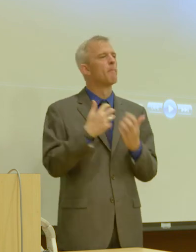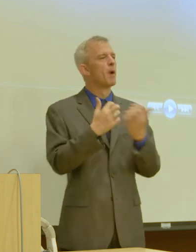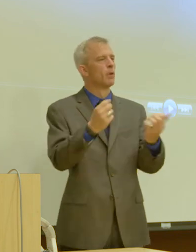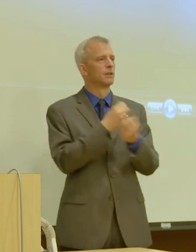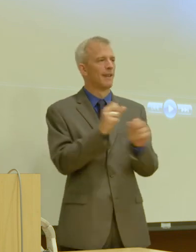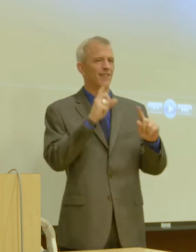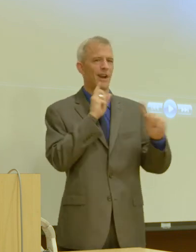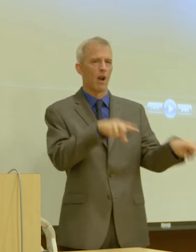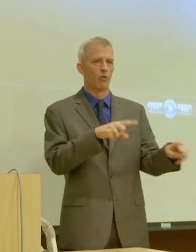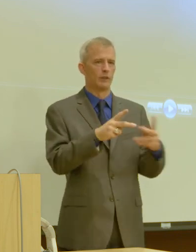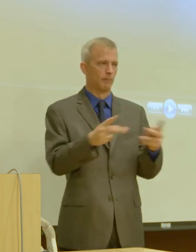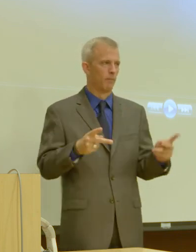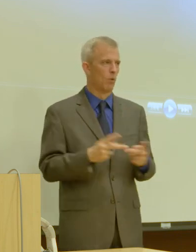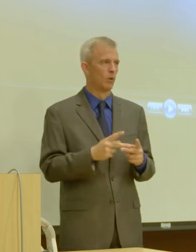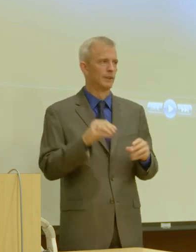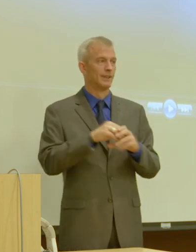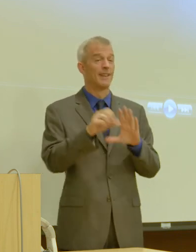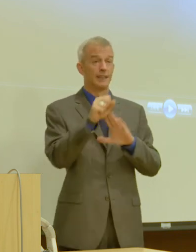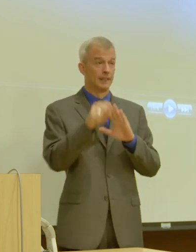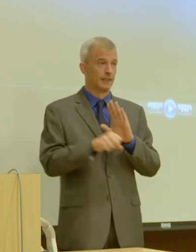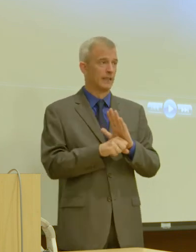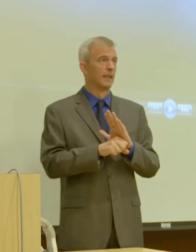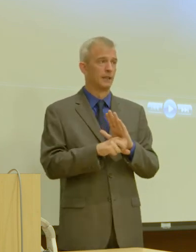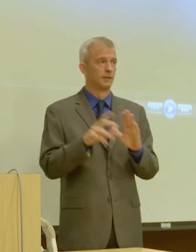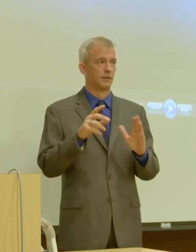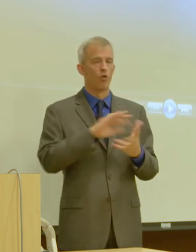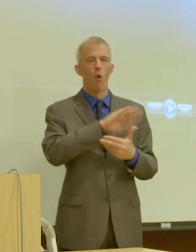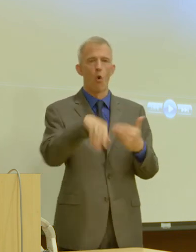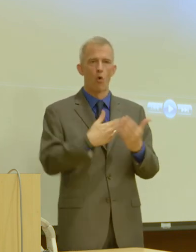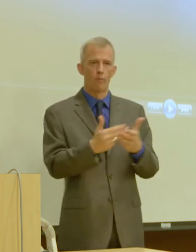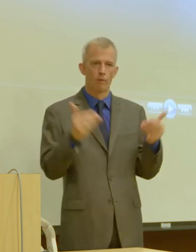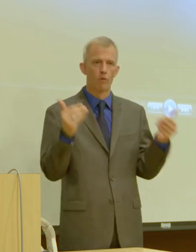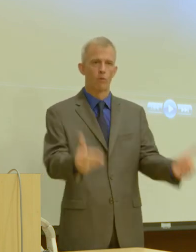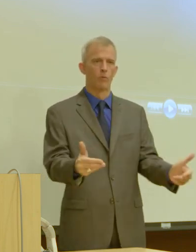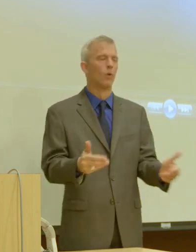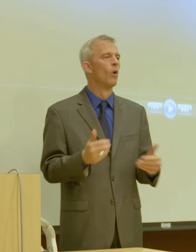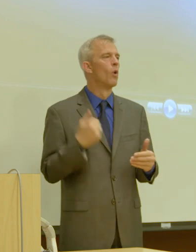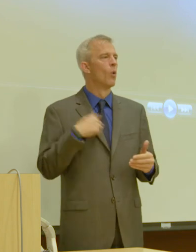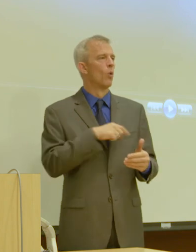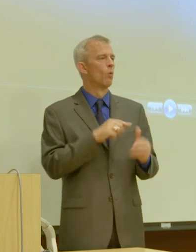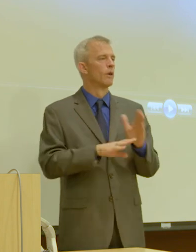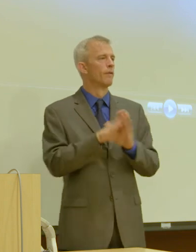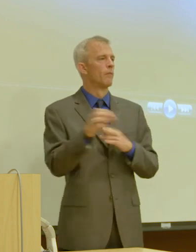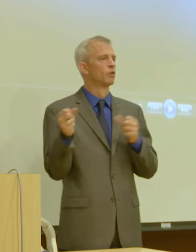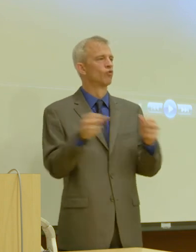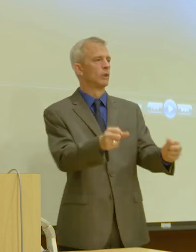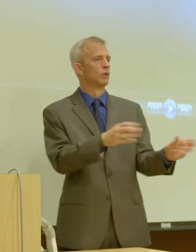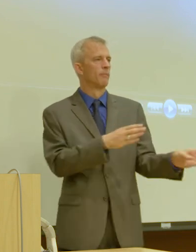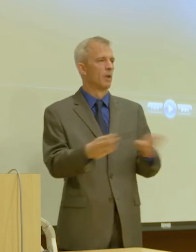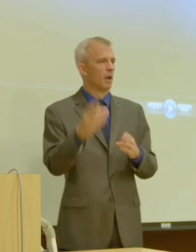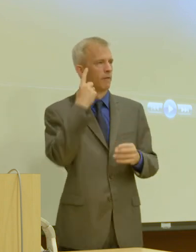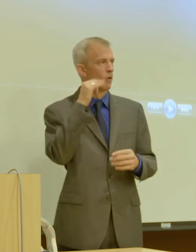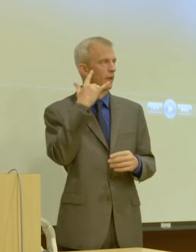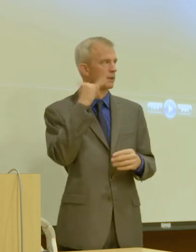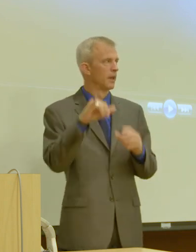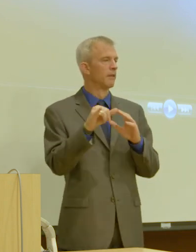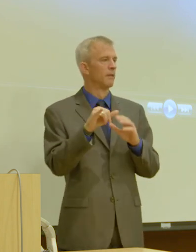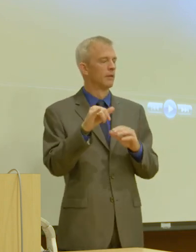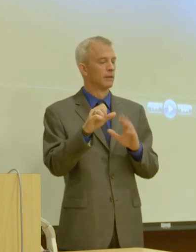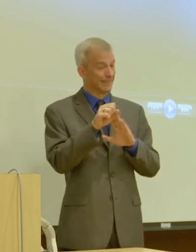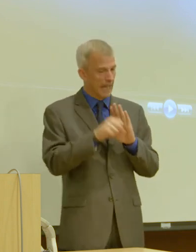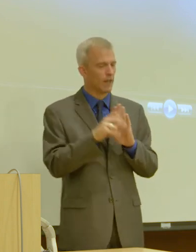and down the state, are moving forward with. We are developing a strategic plan for the State of California for Next Generation